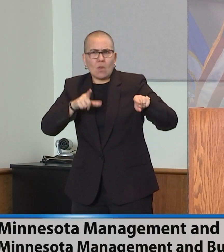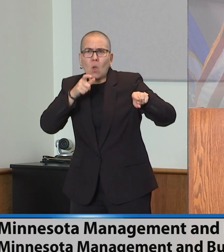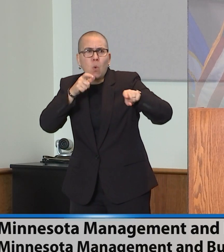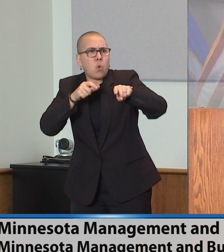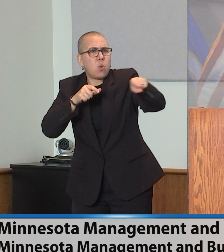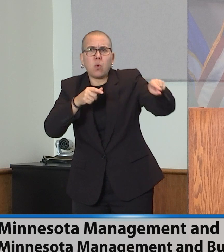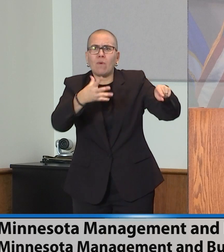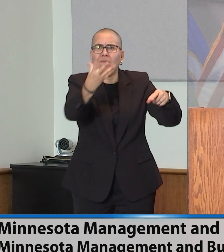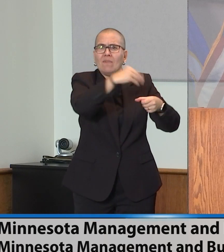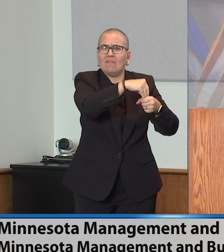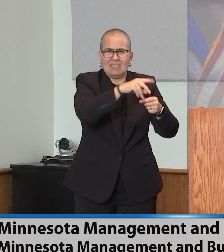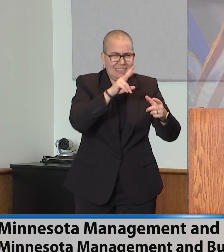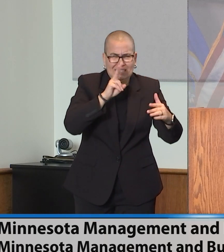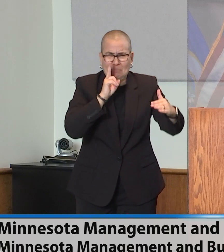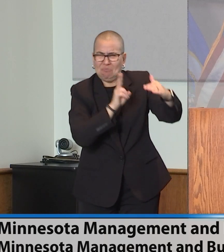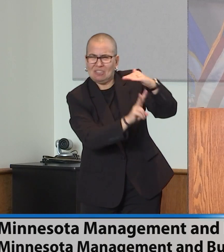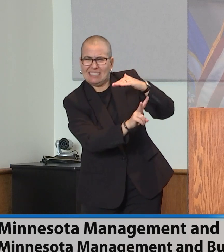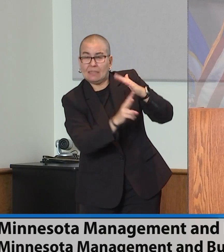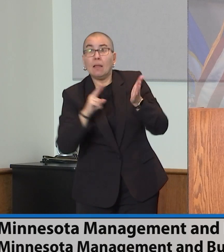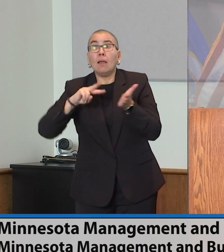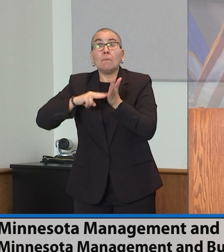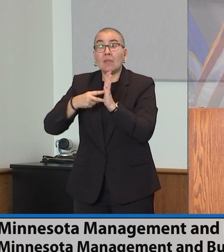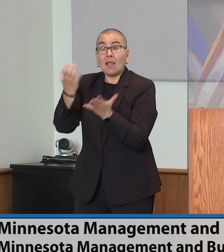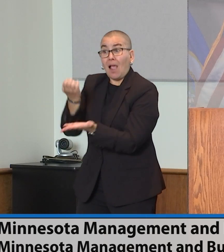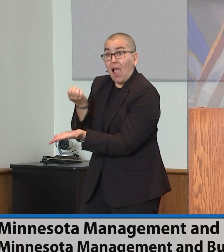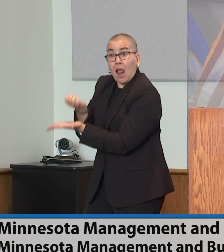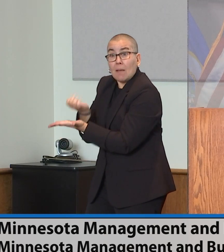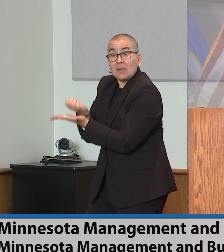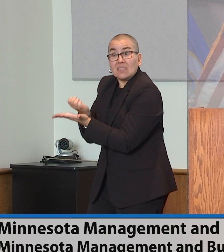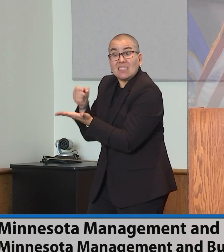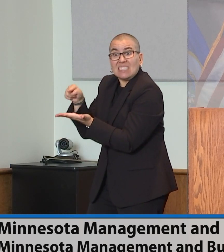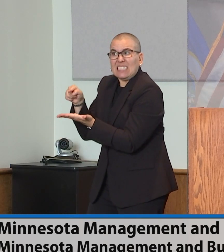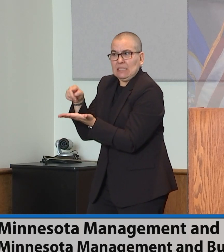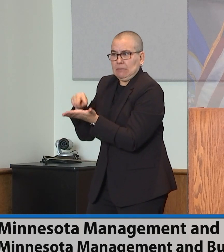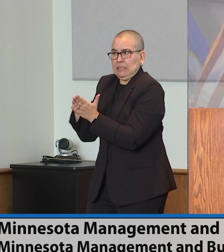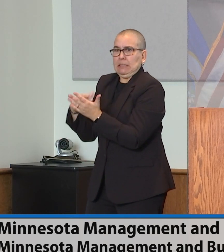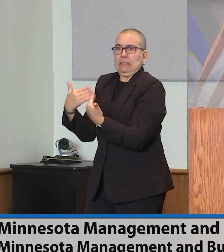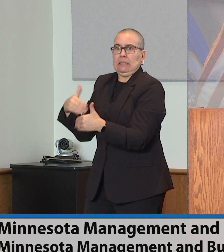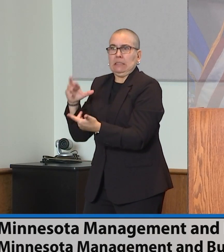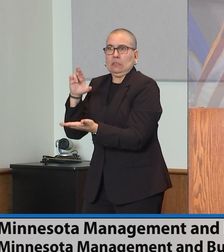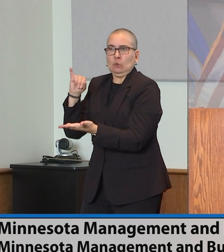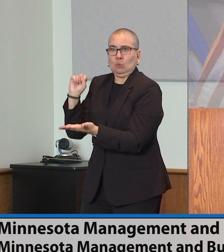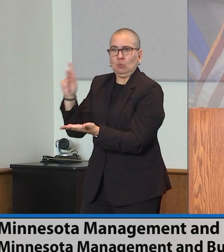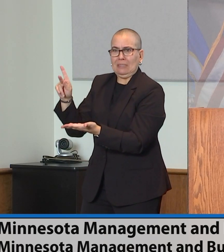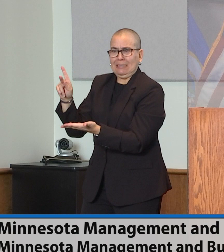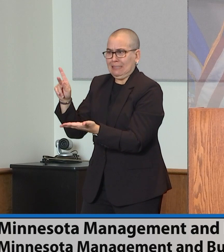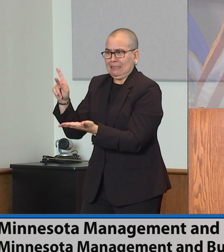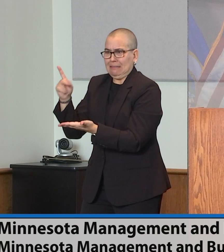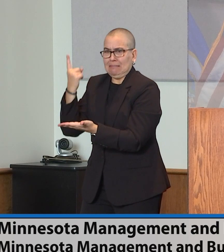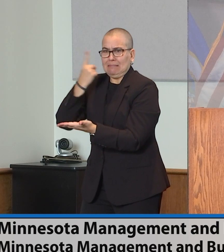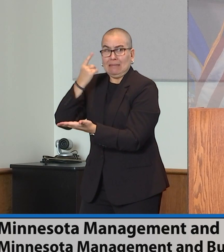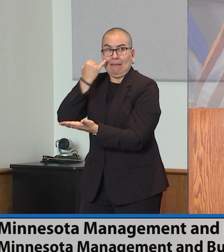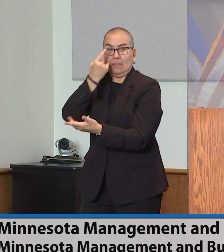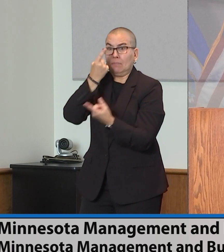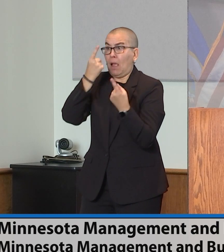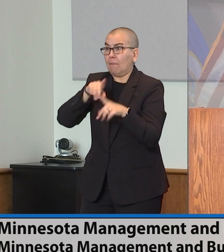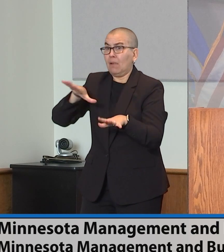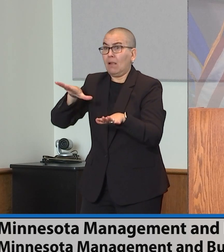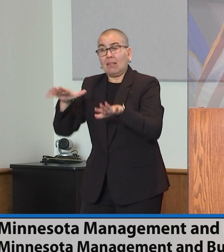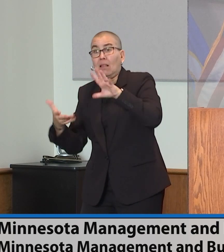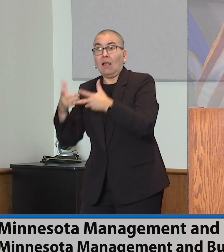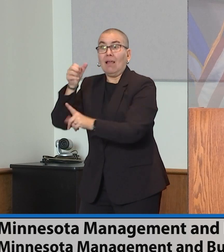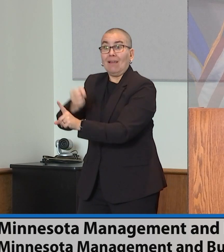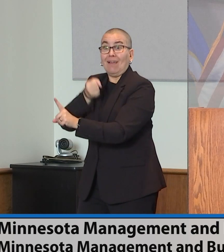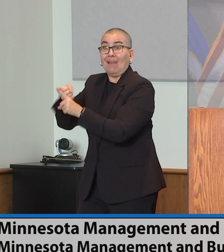the economy more vulnerable to negative shocks, as there's less room for the economy to recover from a setback than when growth is